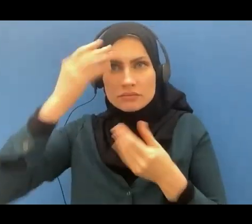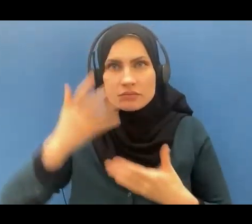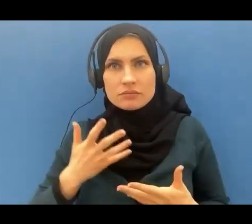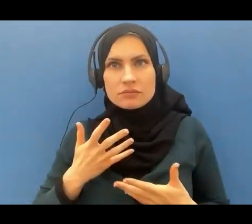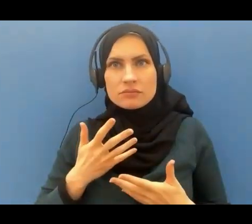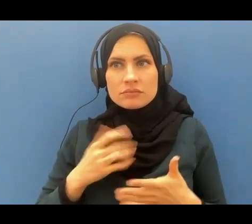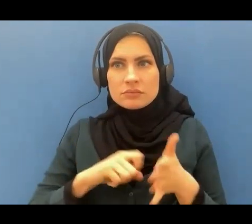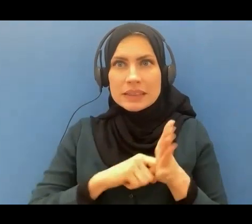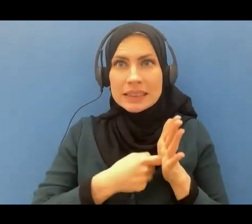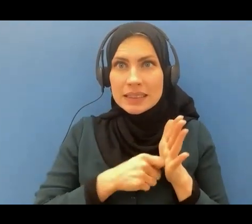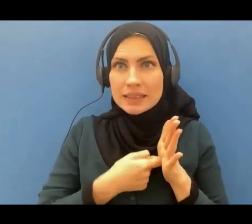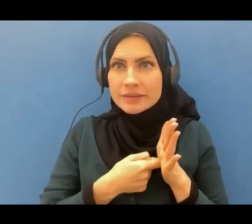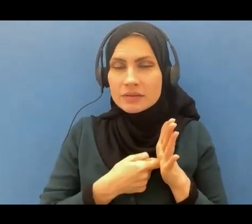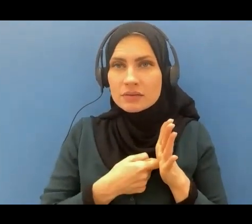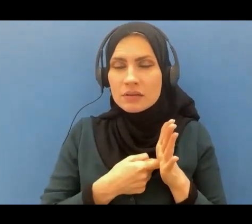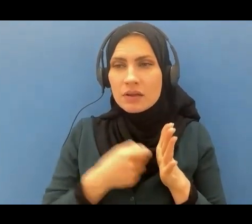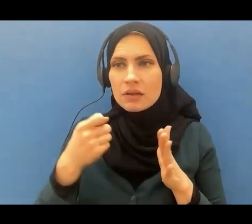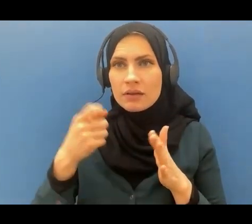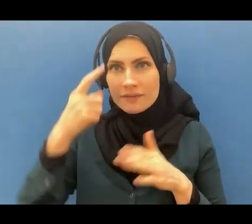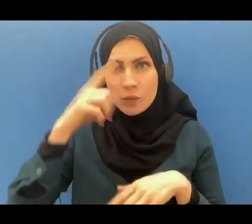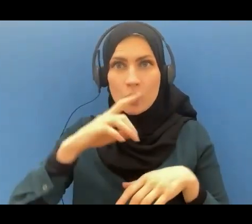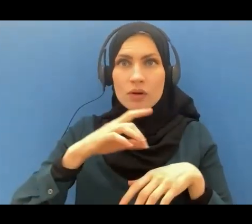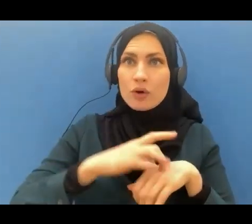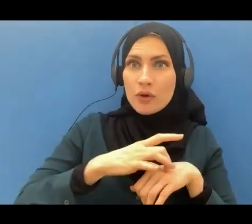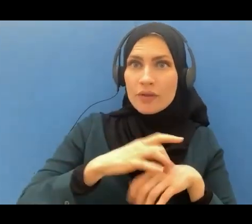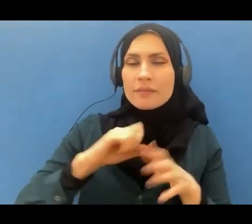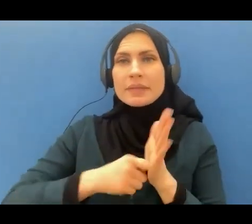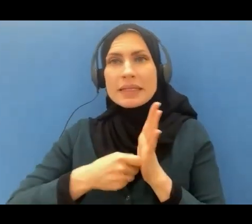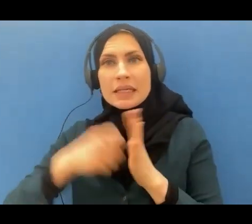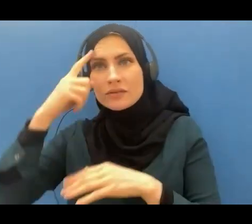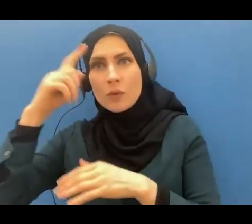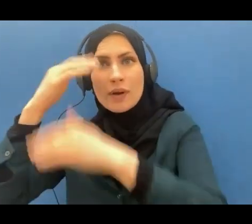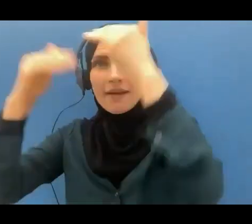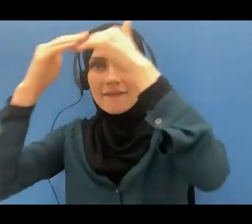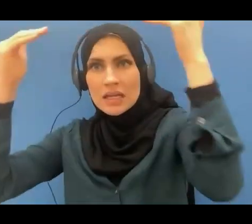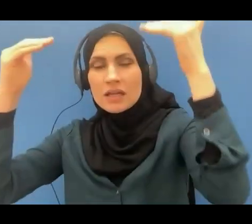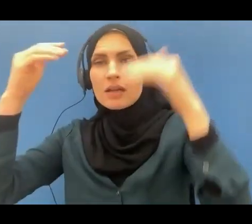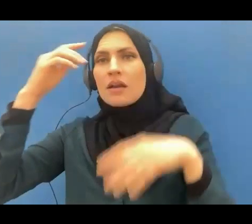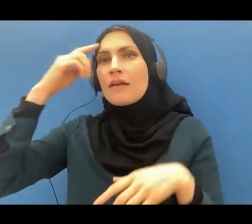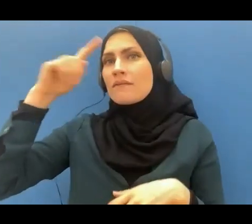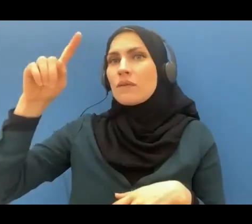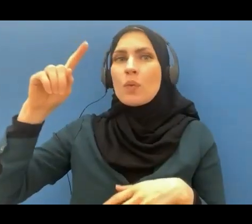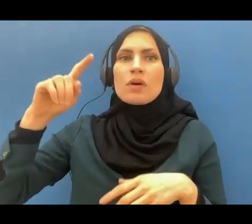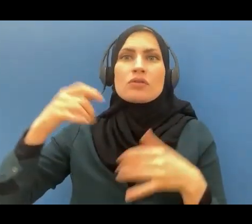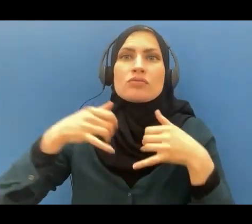of the heavens and the keys of the treasures and the earth everything in them